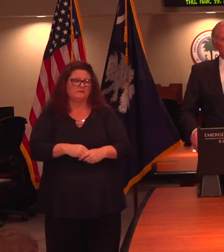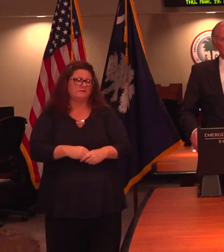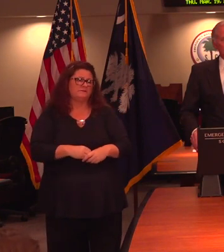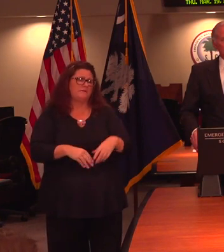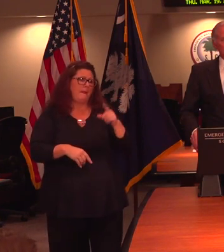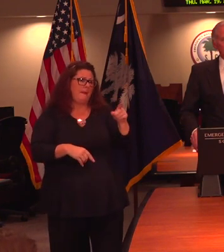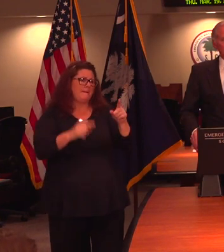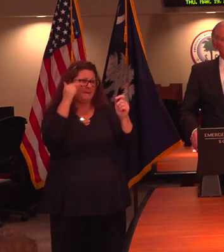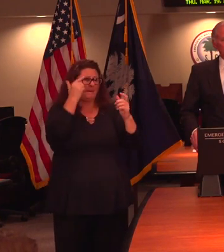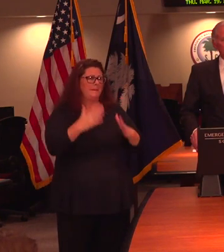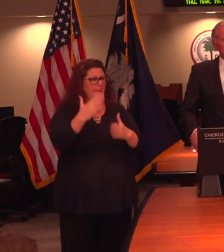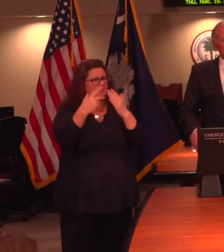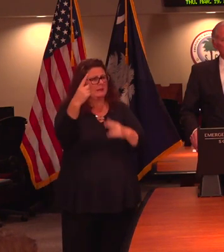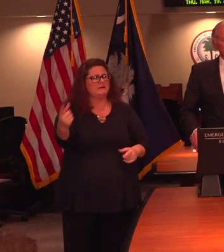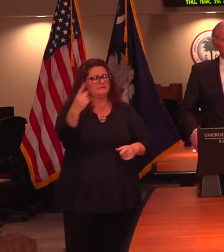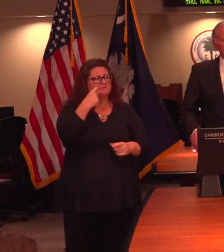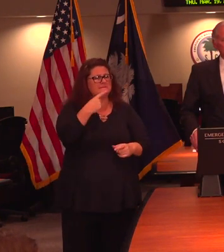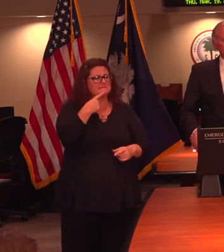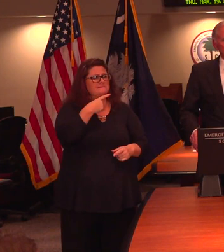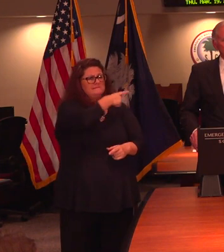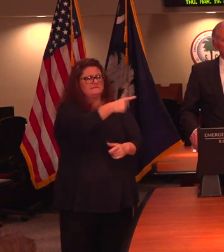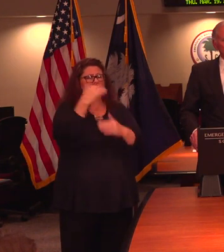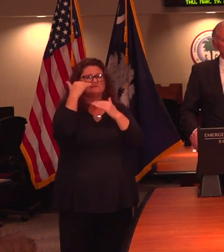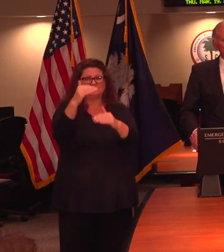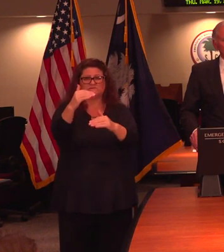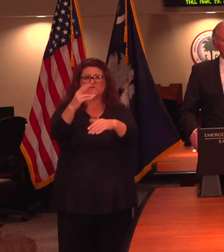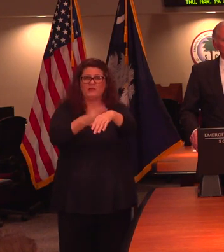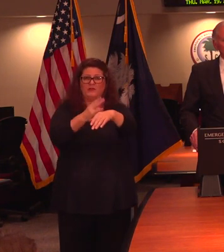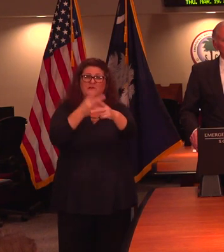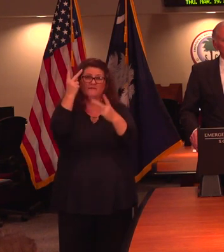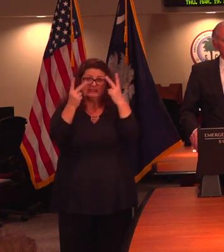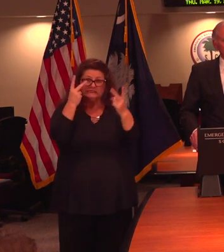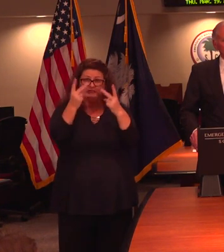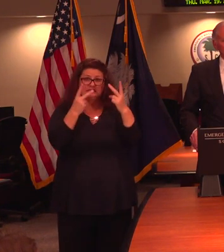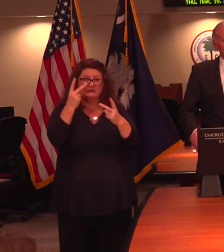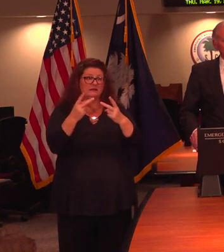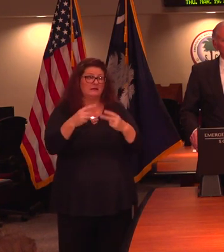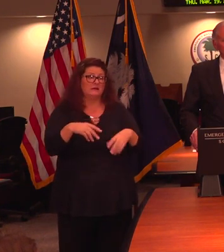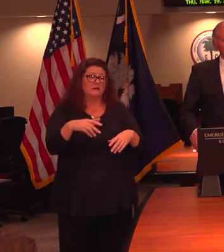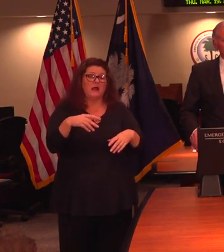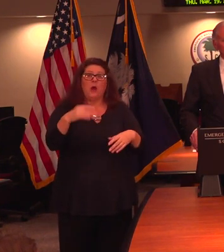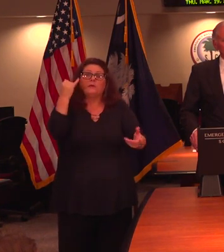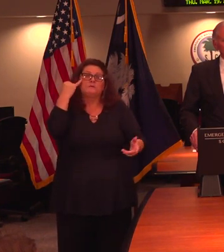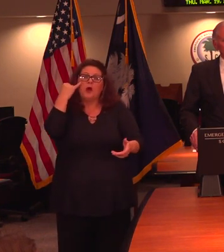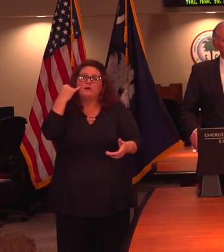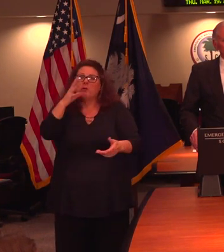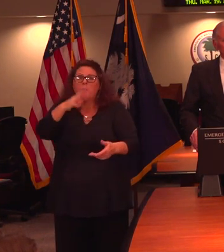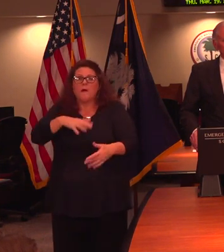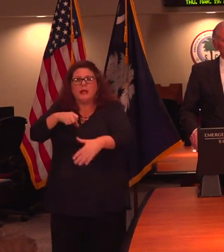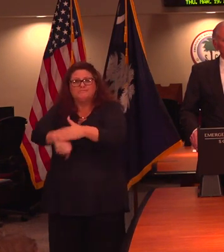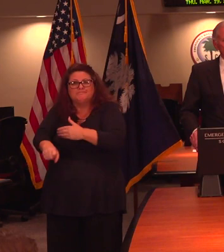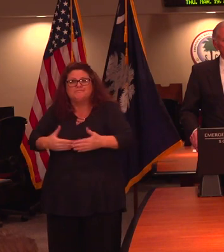Governor, we just got an interesting question. You're restricting visitation in hospitals. Does that apply to a woman that might be giving birth and their family or